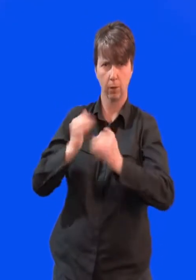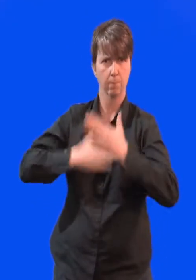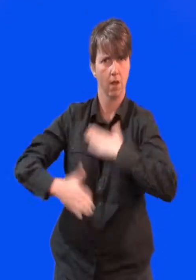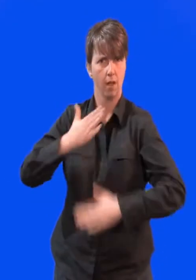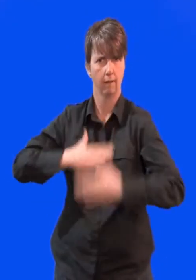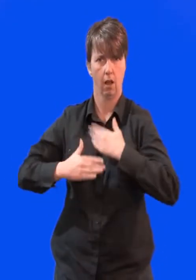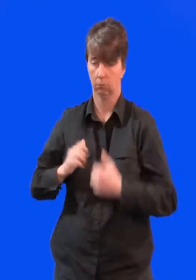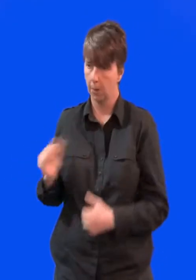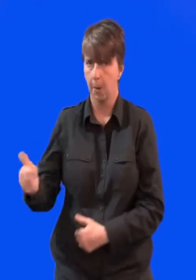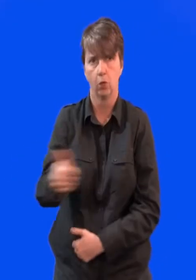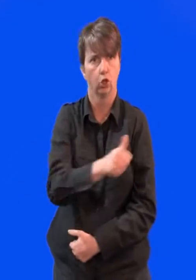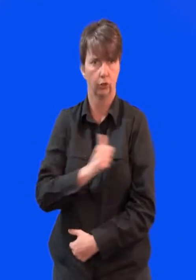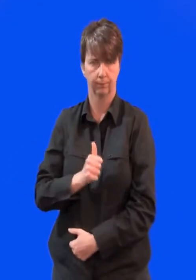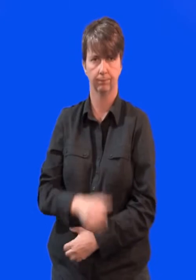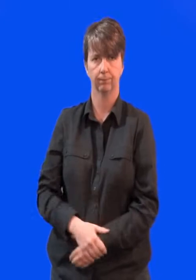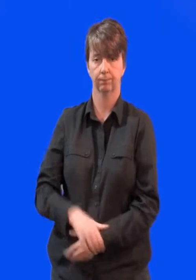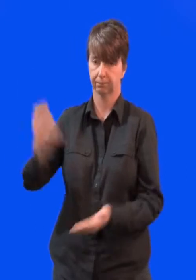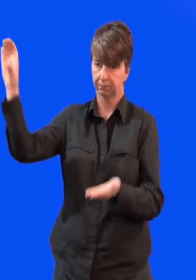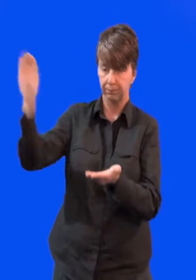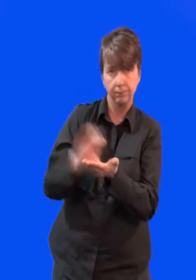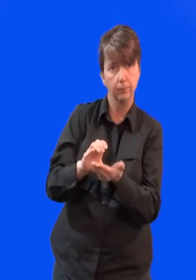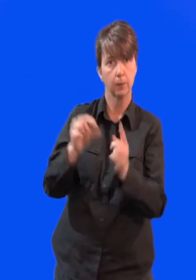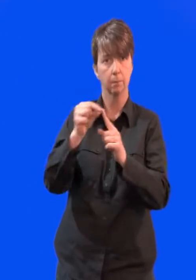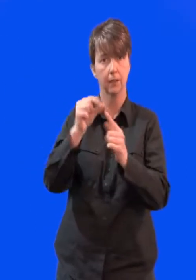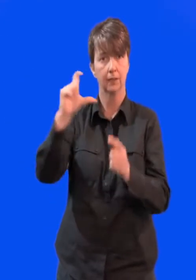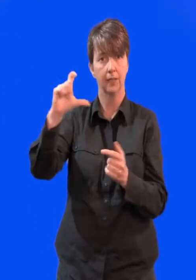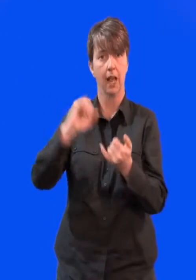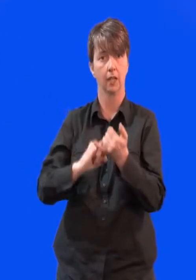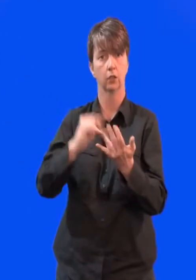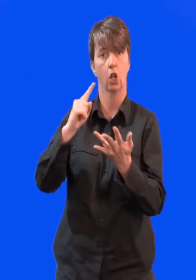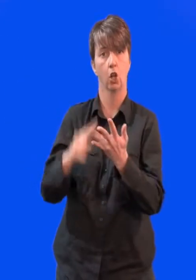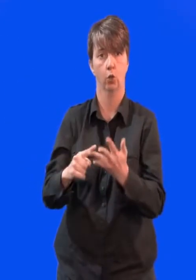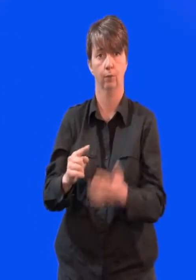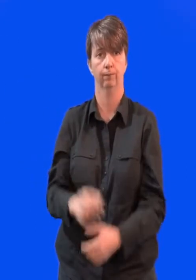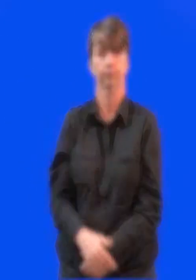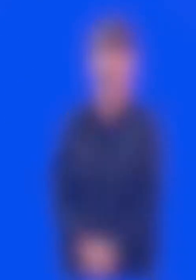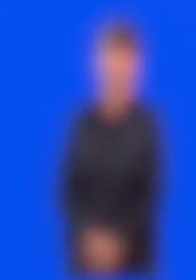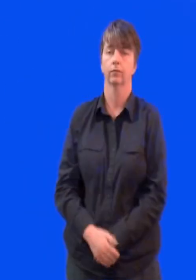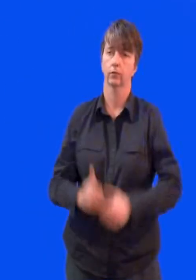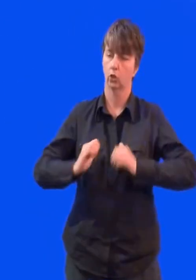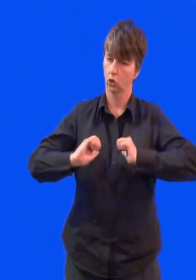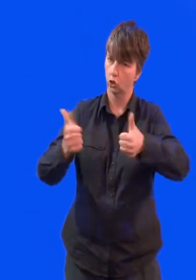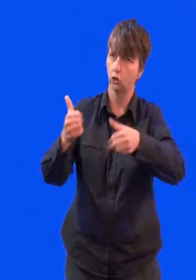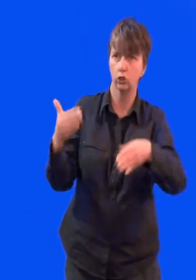behaviour. And funds police community support offices. To help keep our streets safe.